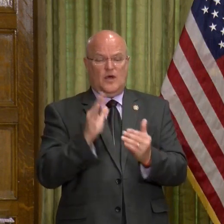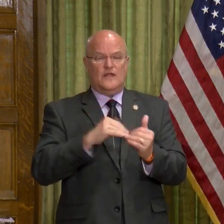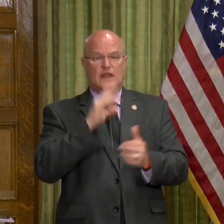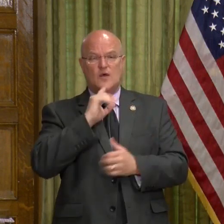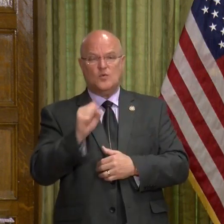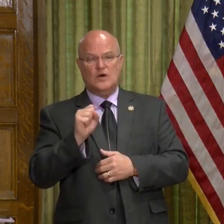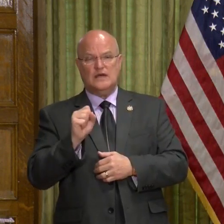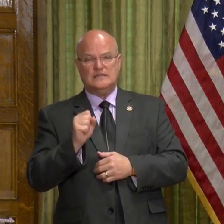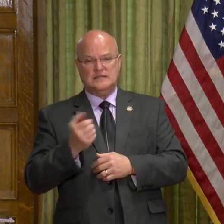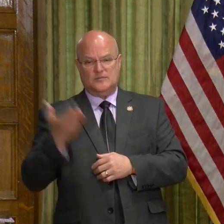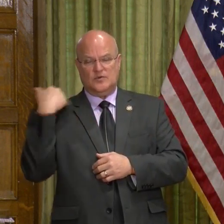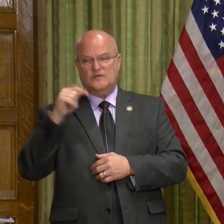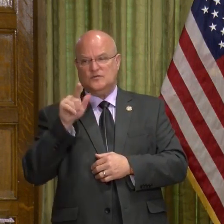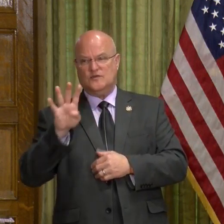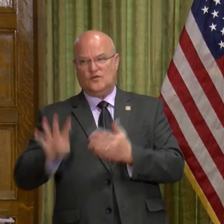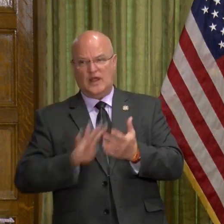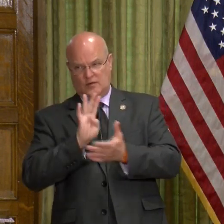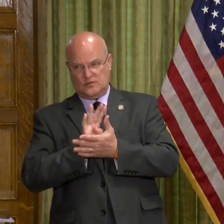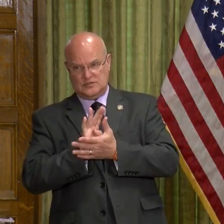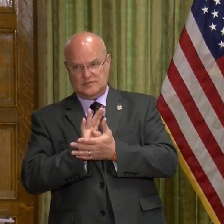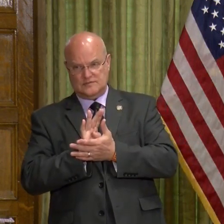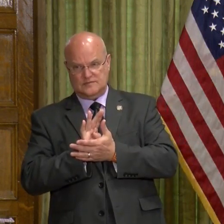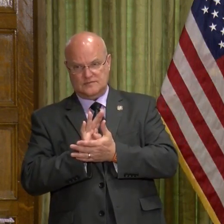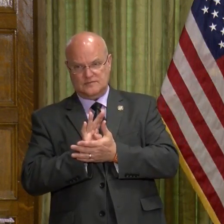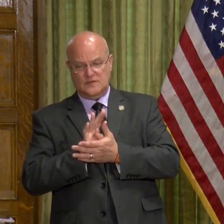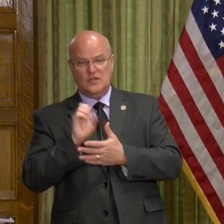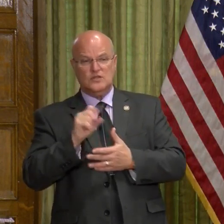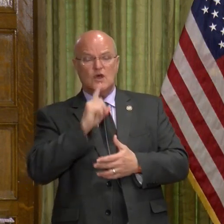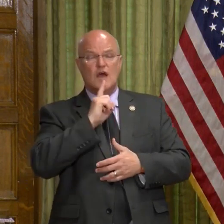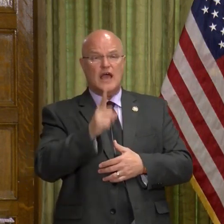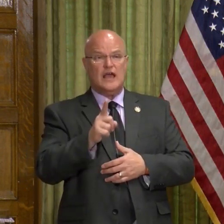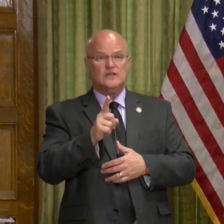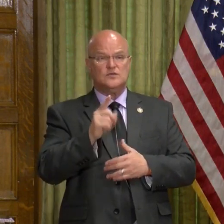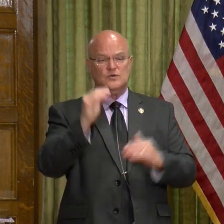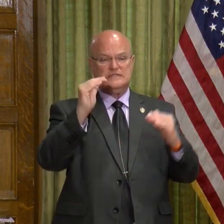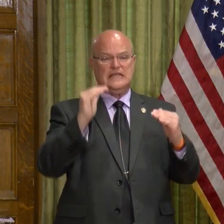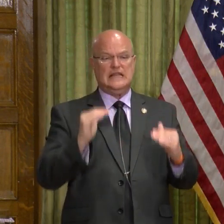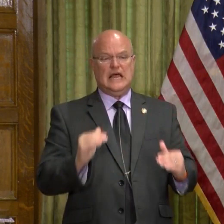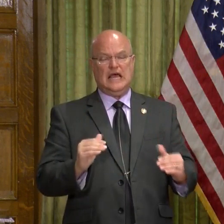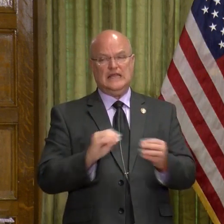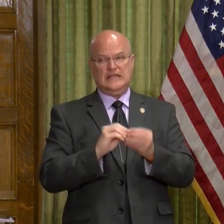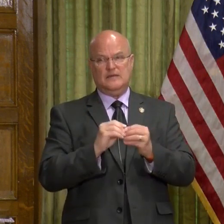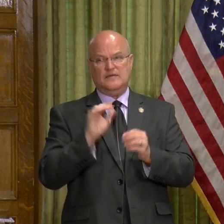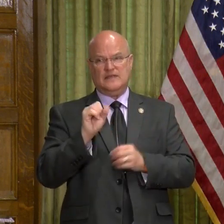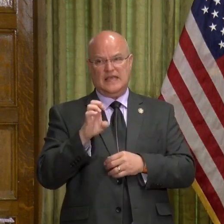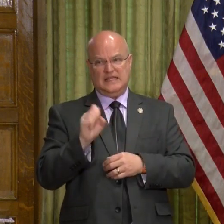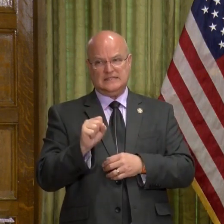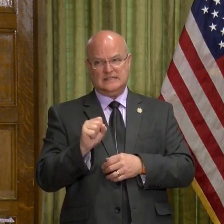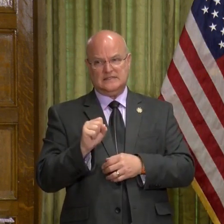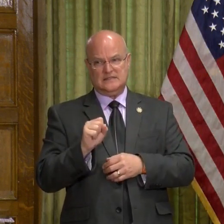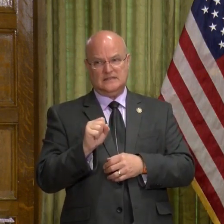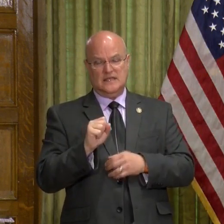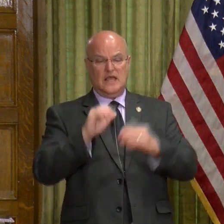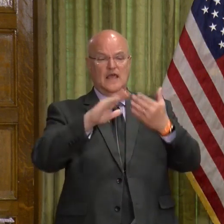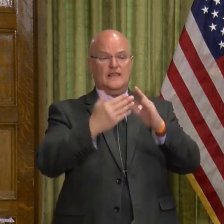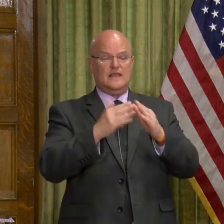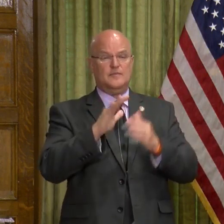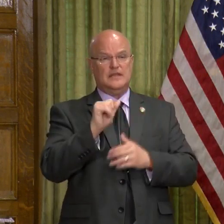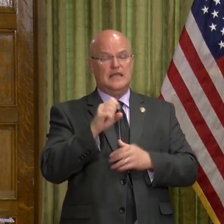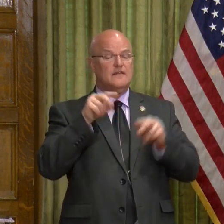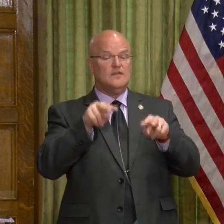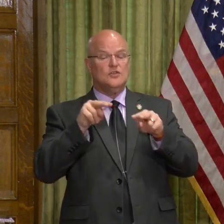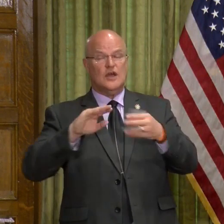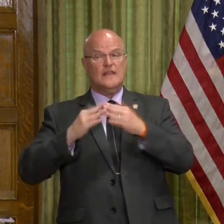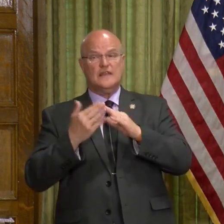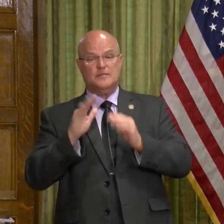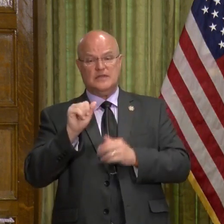than it was in the previous 24 hours. So there actually – it was a decline in the number of cases. Community cases? Yeah, if